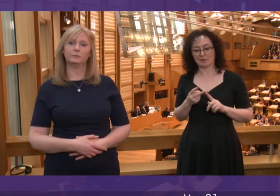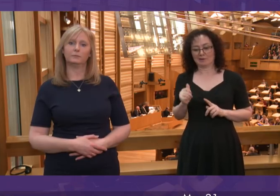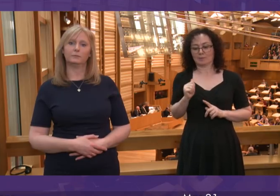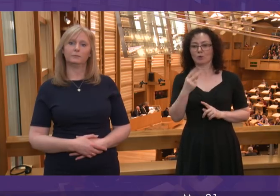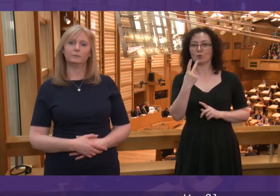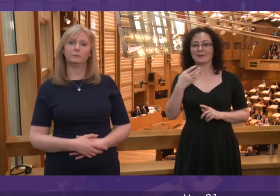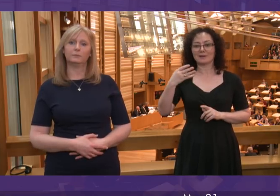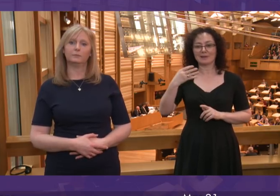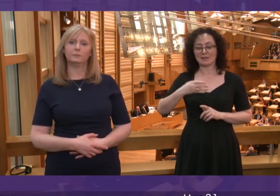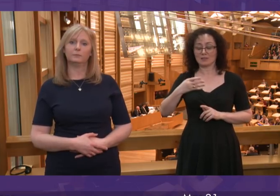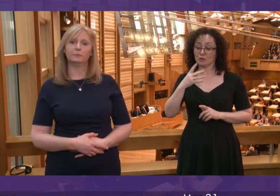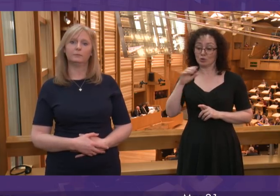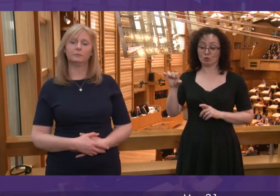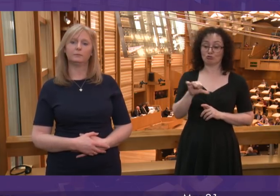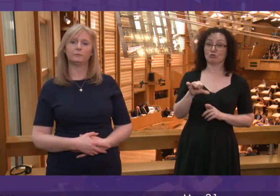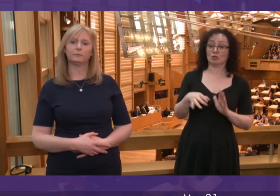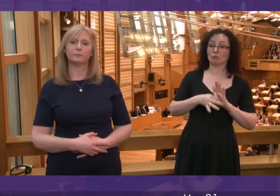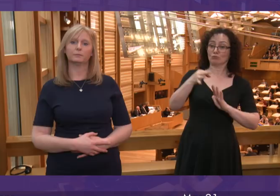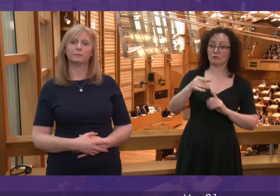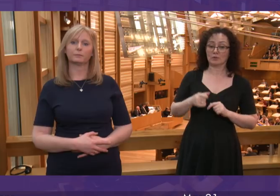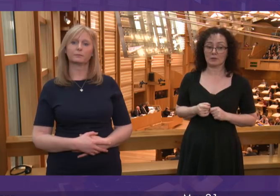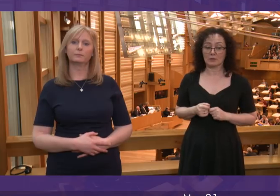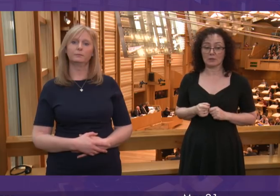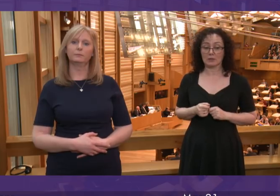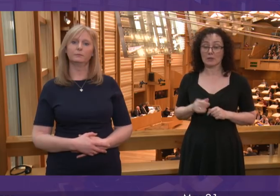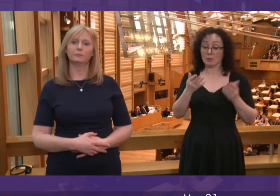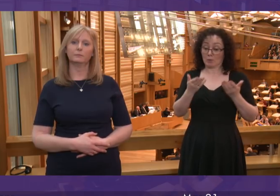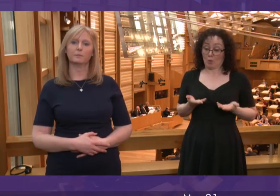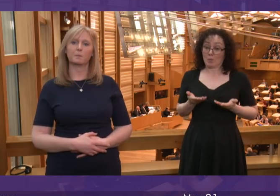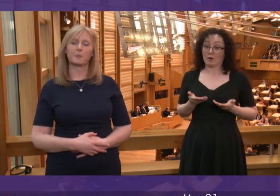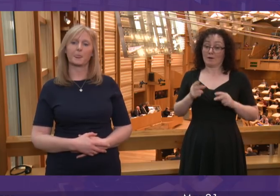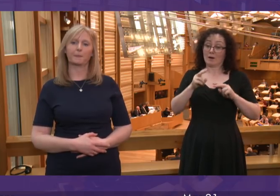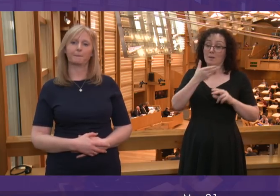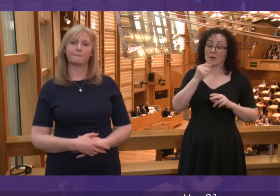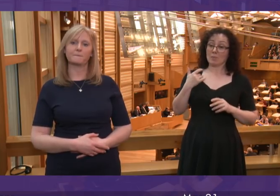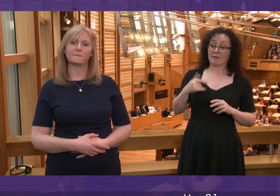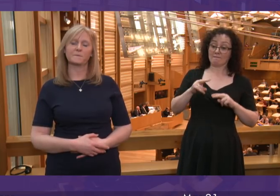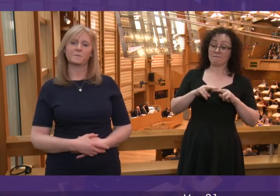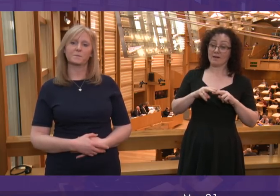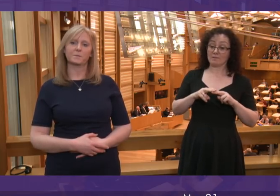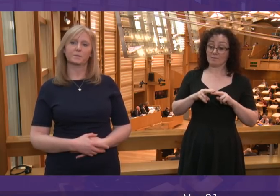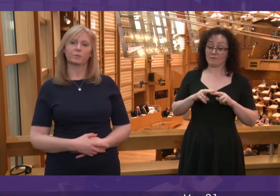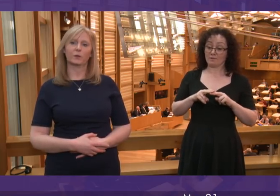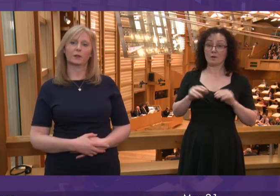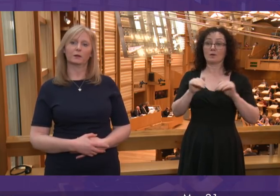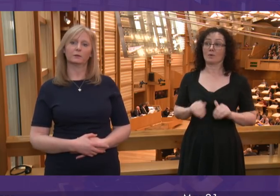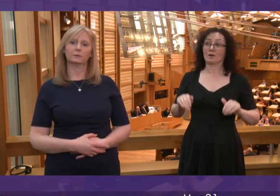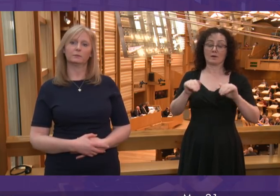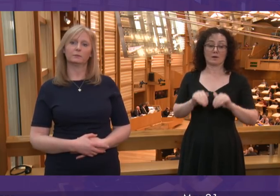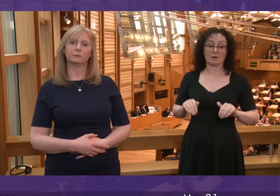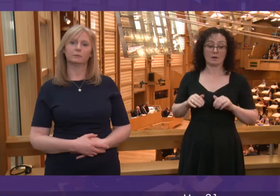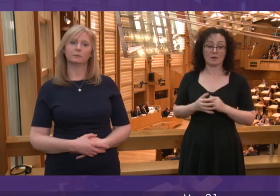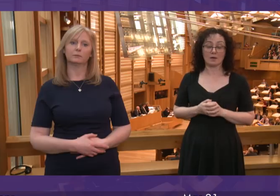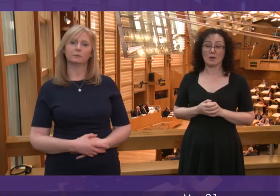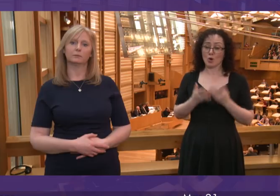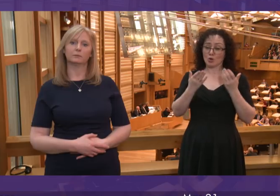Nevertheless, people in Fife should not have to wait for that to get an improvement in their service. So why is it now that Fife commuters are being told it will be